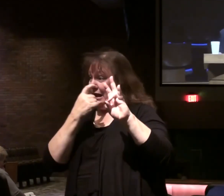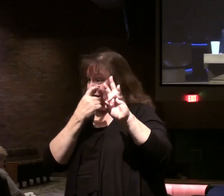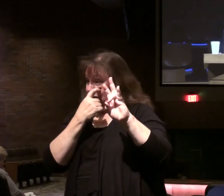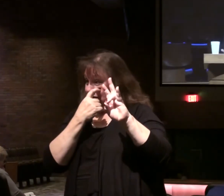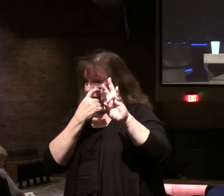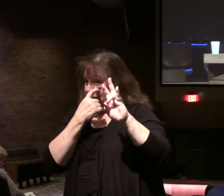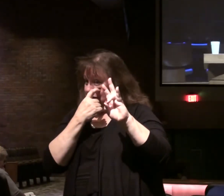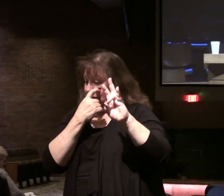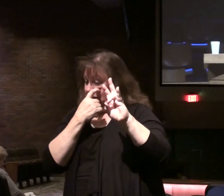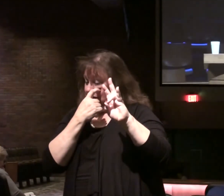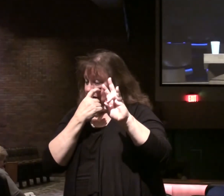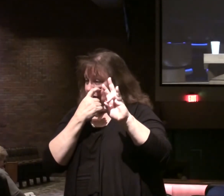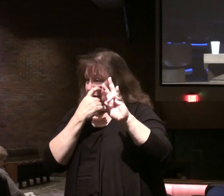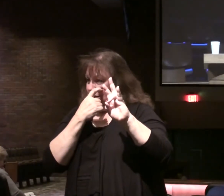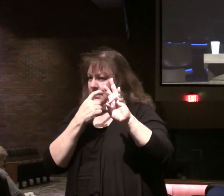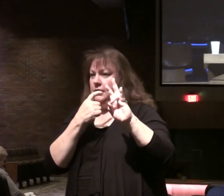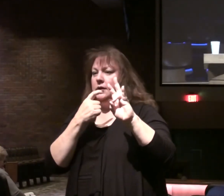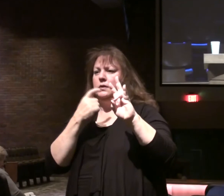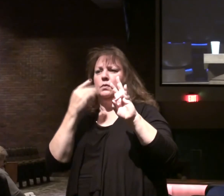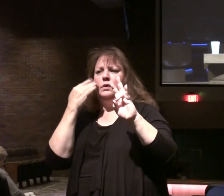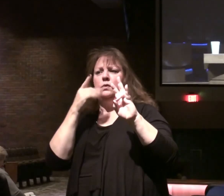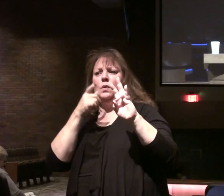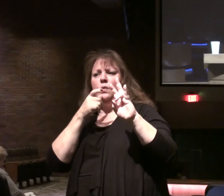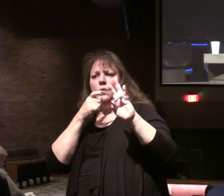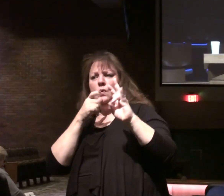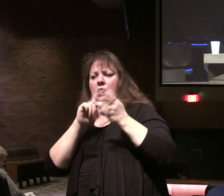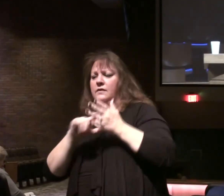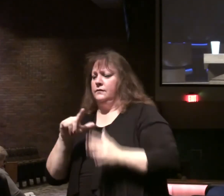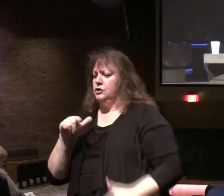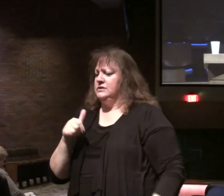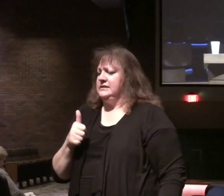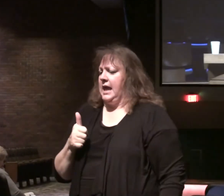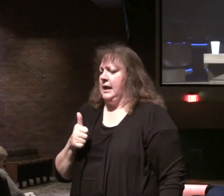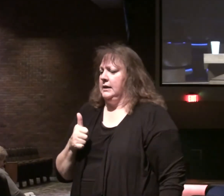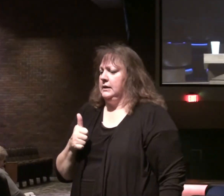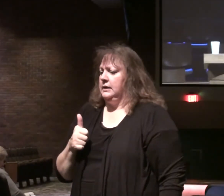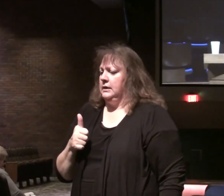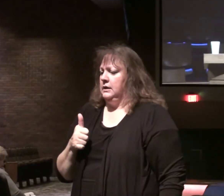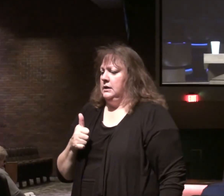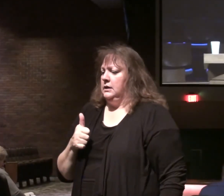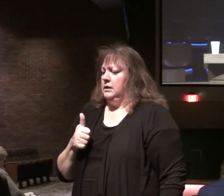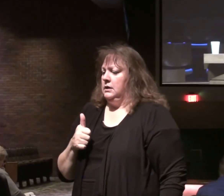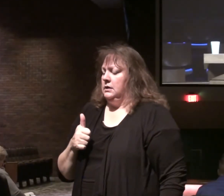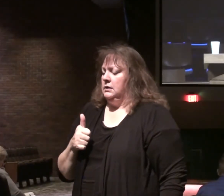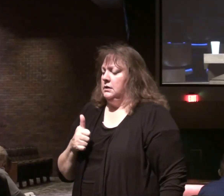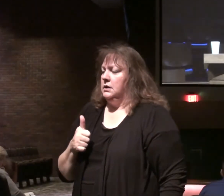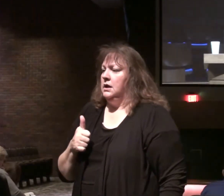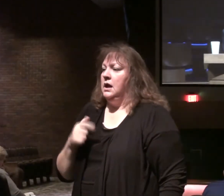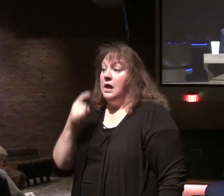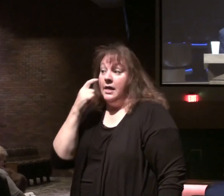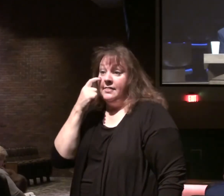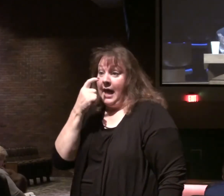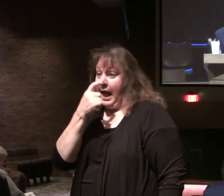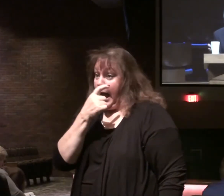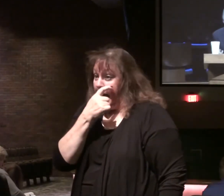And you get the identification. Now we're in verse 10 of chapter 4. These are the eyes of the Lord. Which range